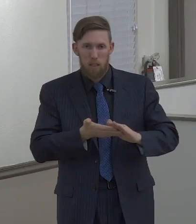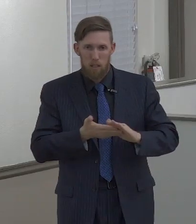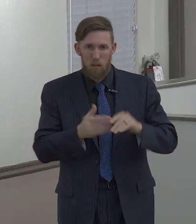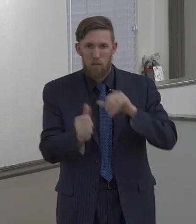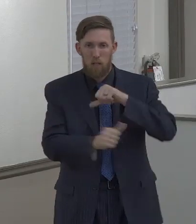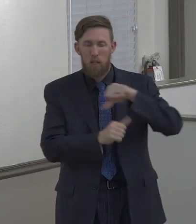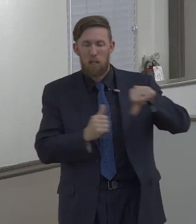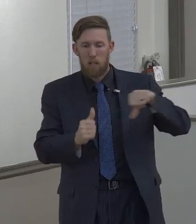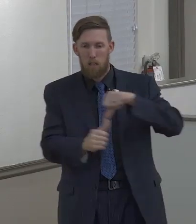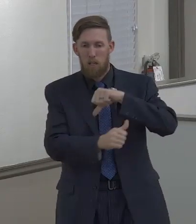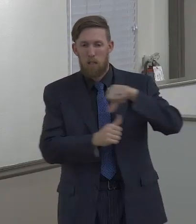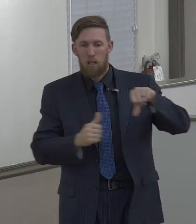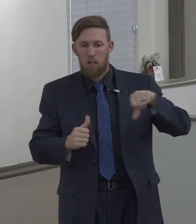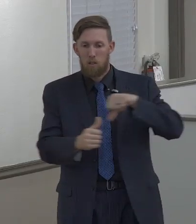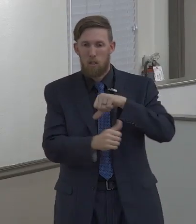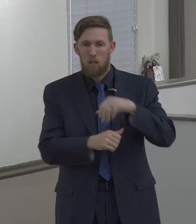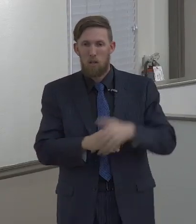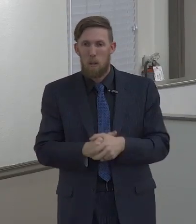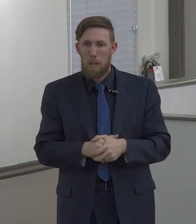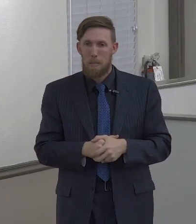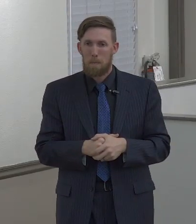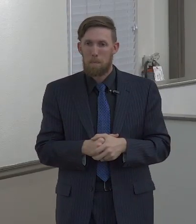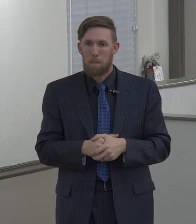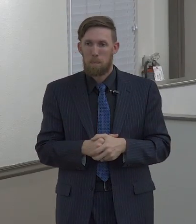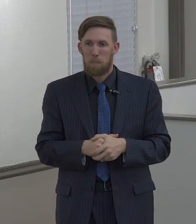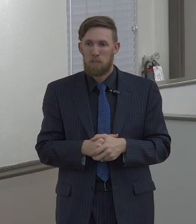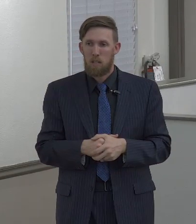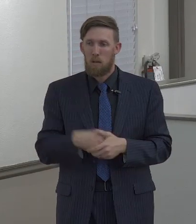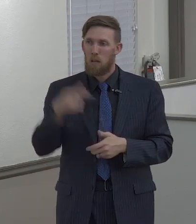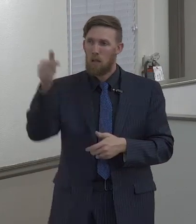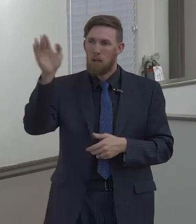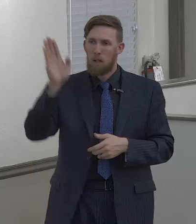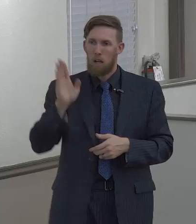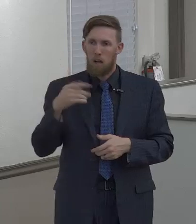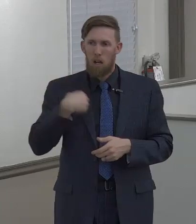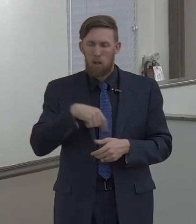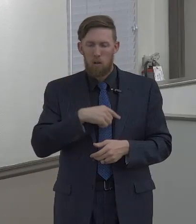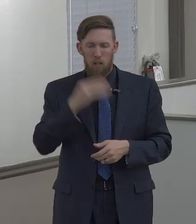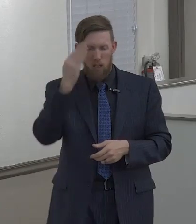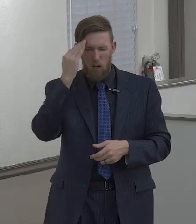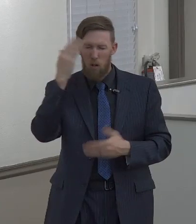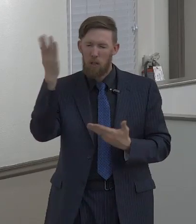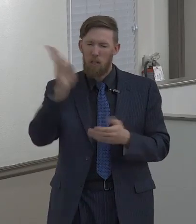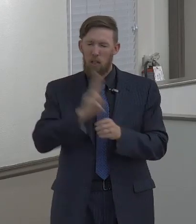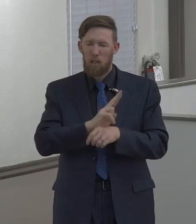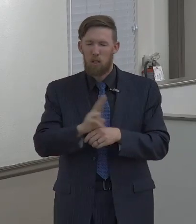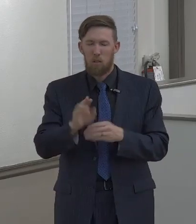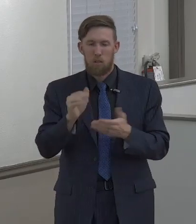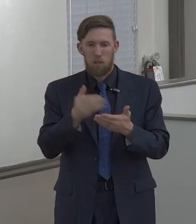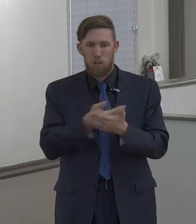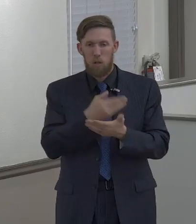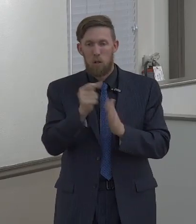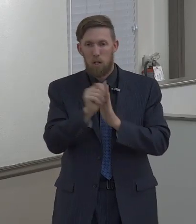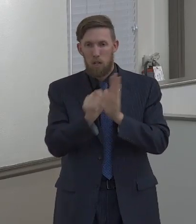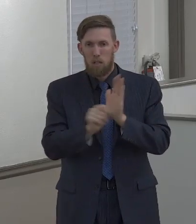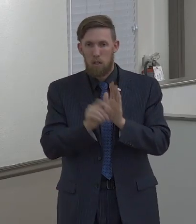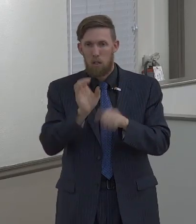bring healing. I've already talked how God uses the New Testament church and